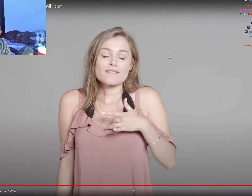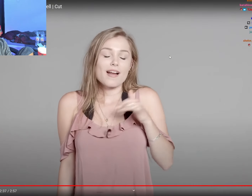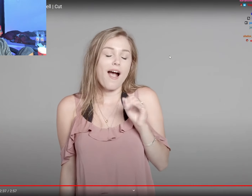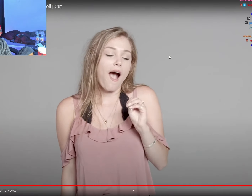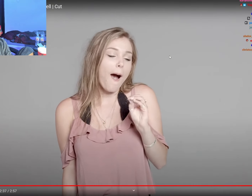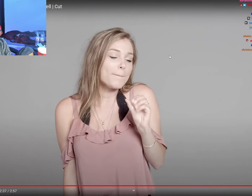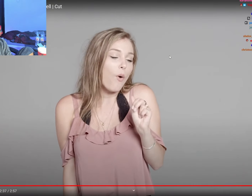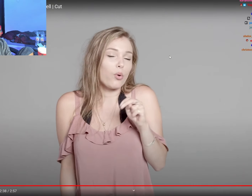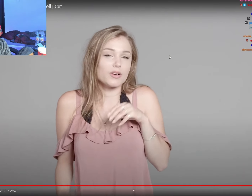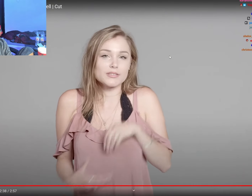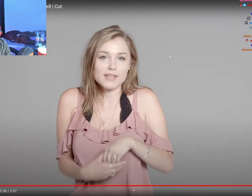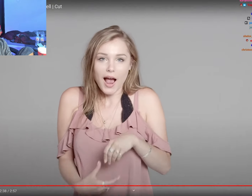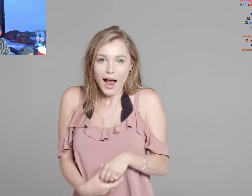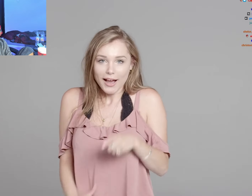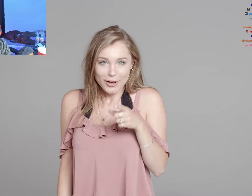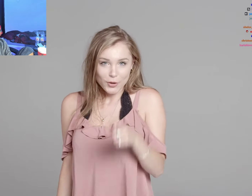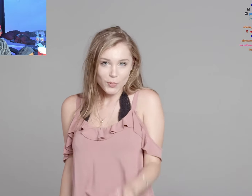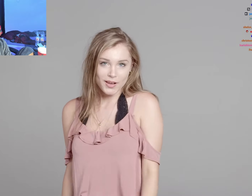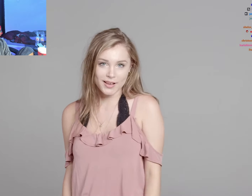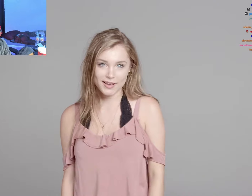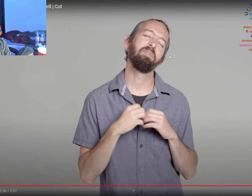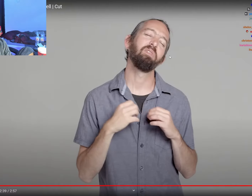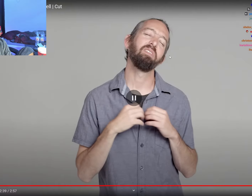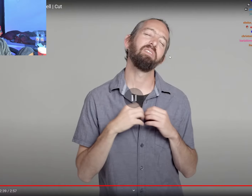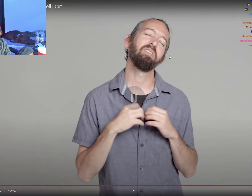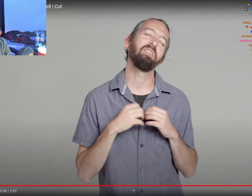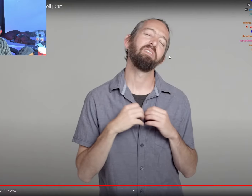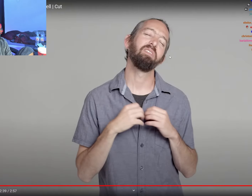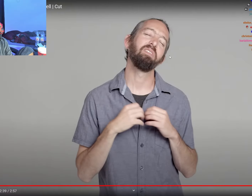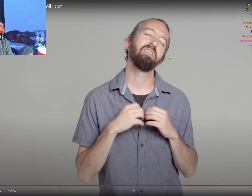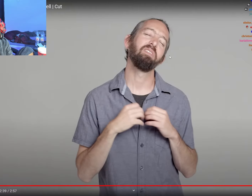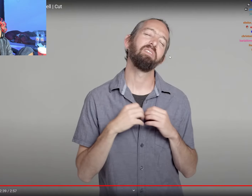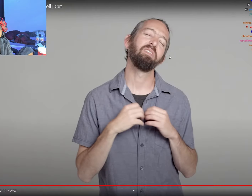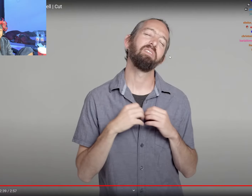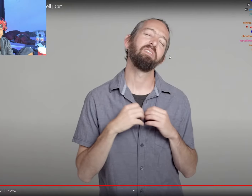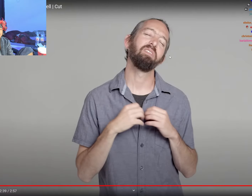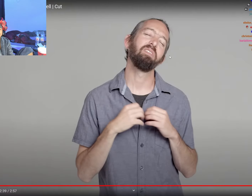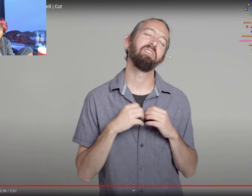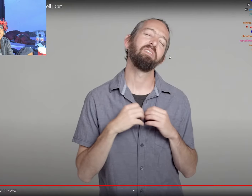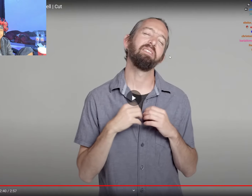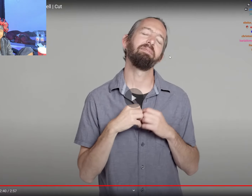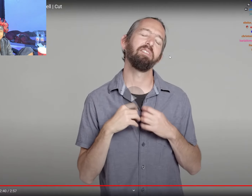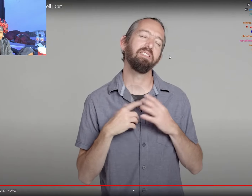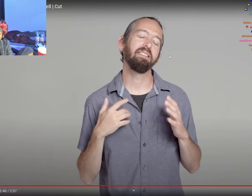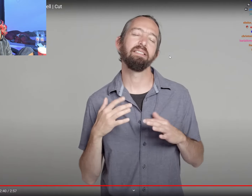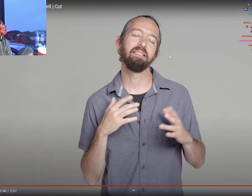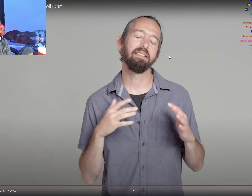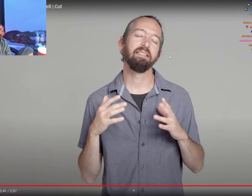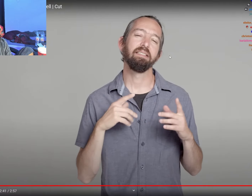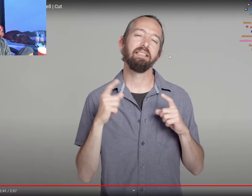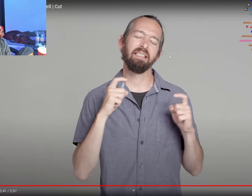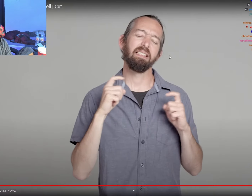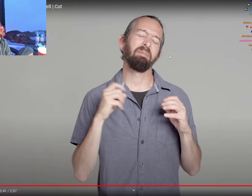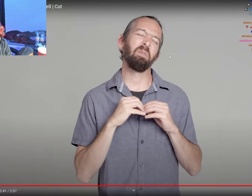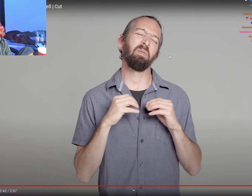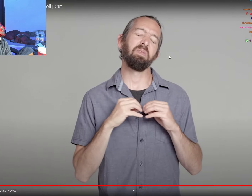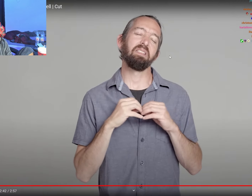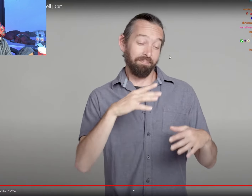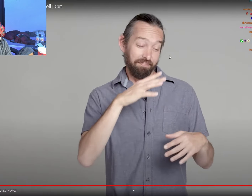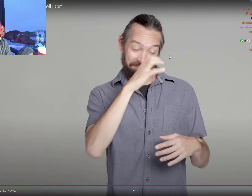edge of Right on that edge Oh Like nah, bro She like the Oh man, give me more Yes, I want it I'm gonna